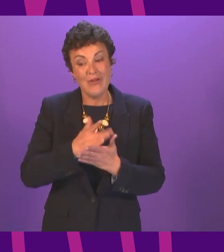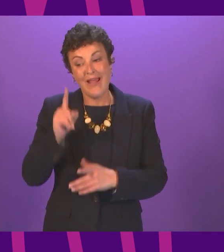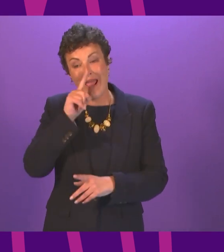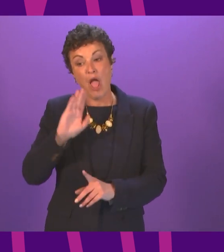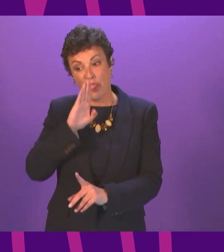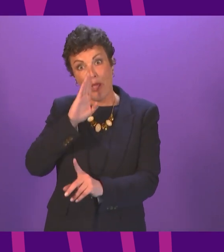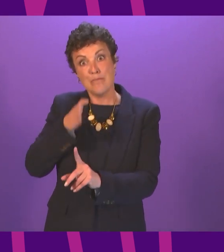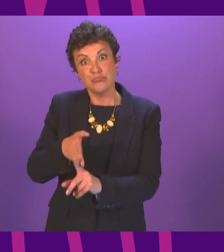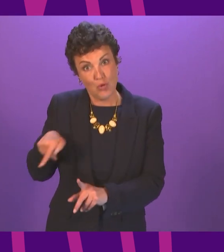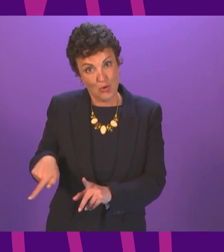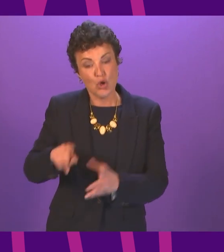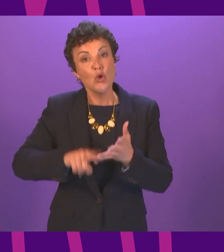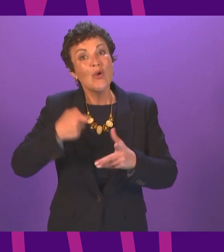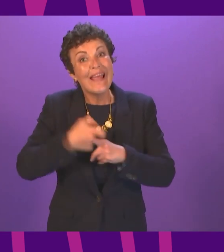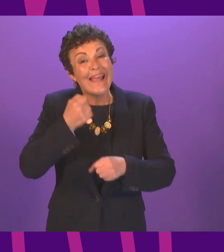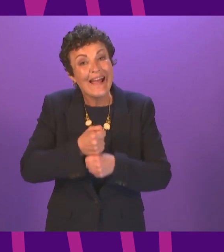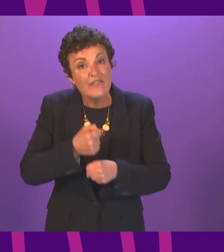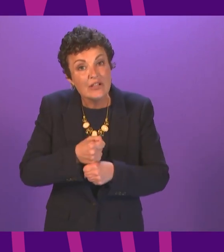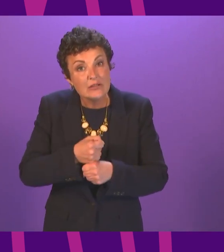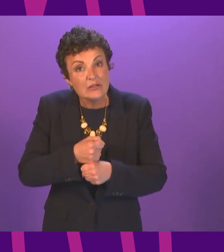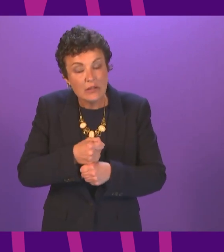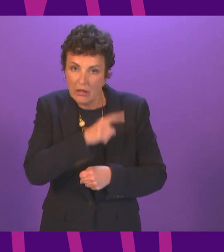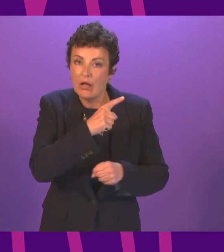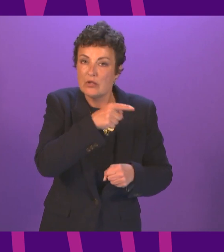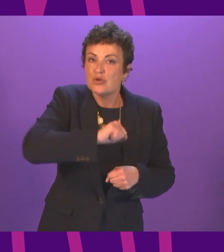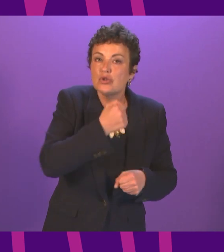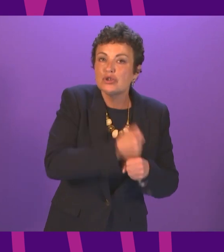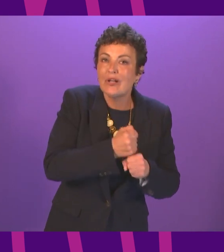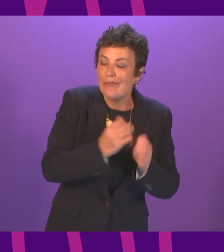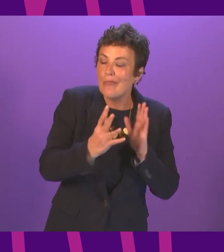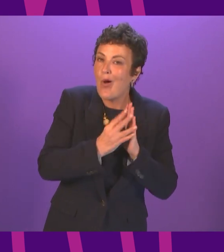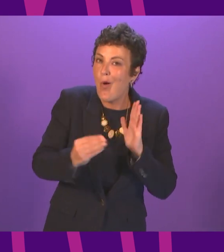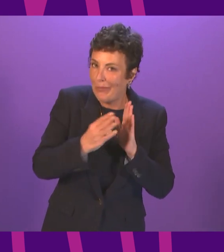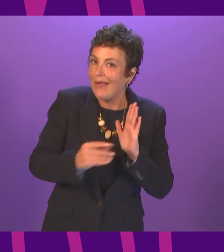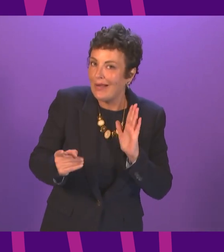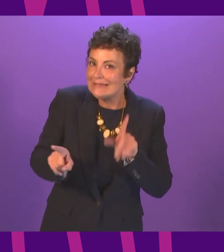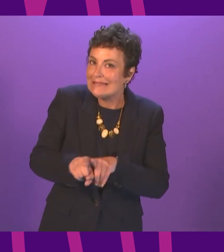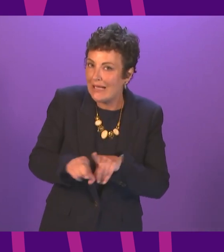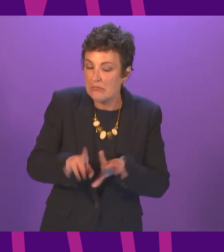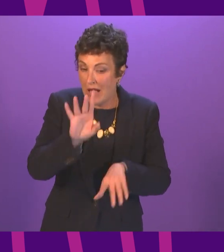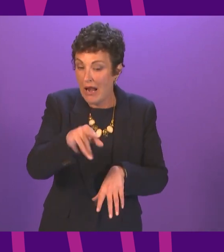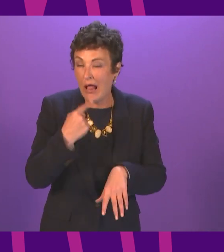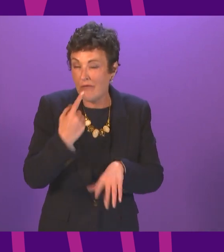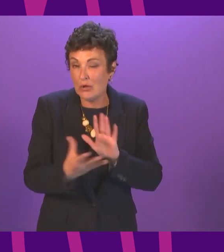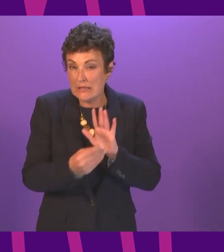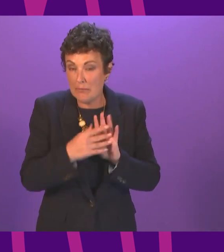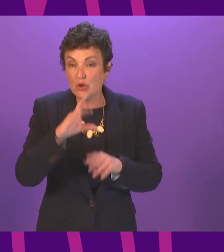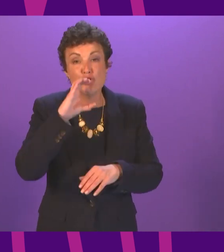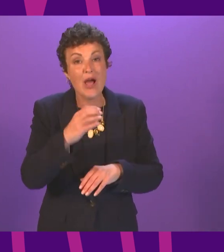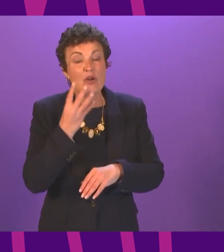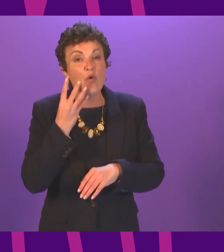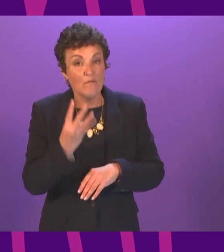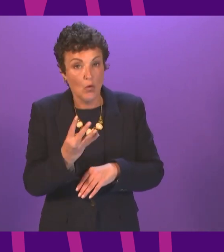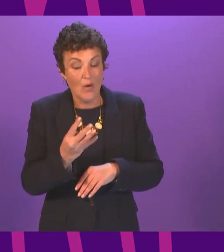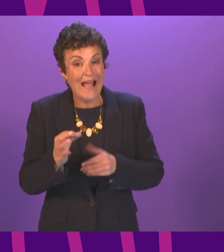mirrored in the early stages of the pandemic by the Scottish Government and let me illustrate this with a Channel 4 interview about